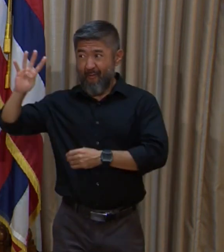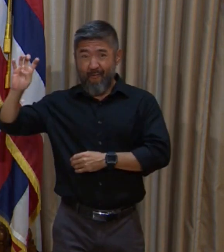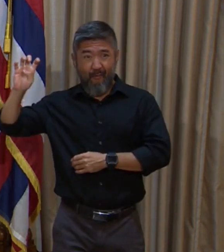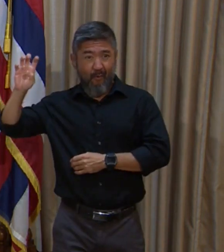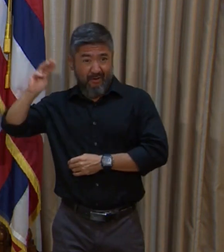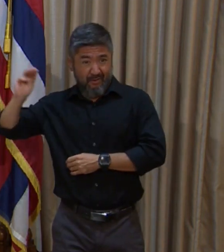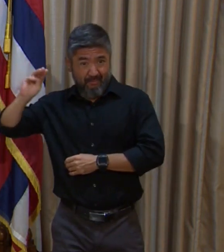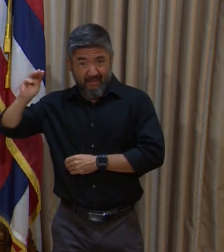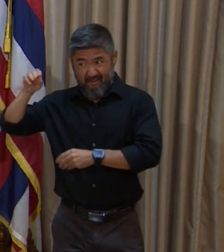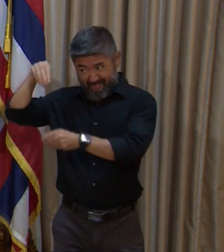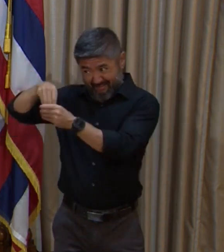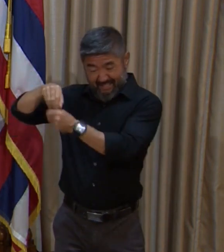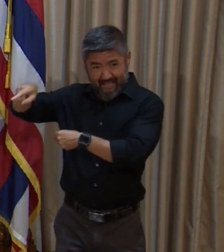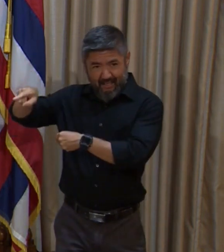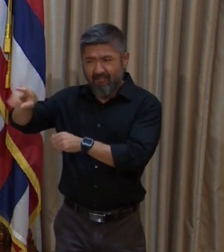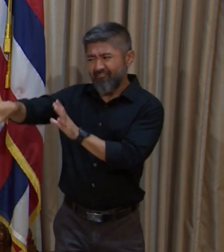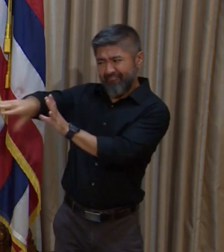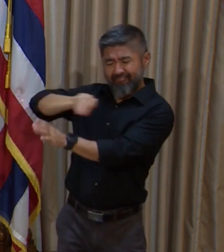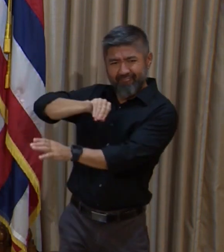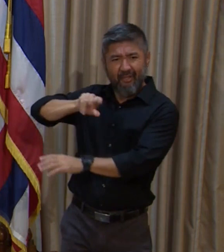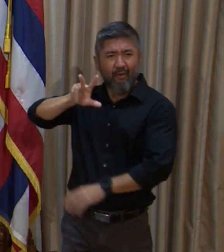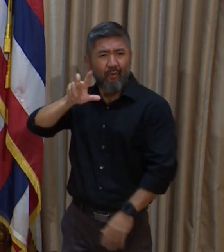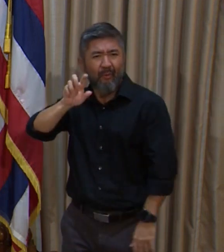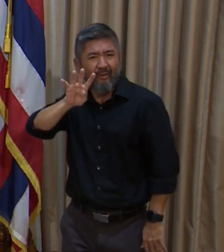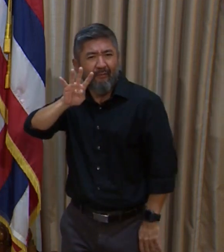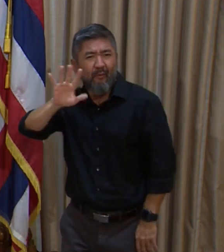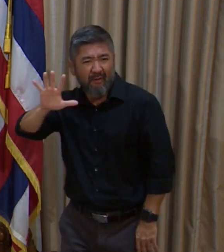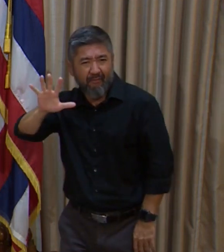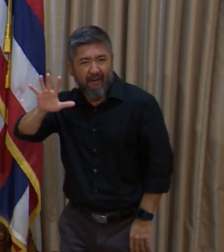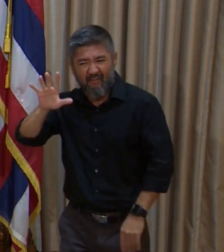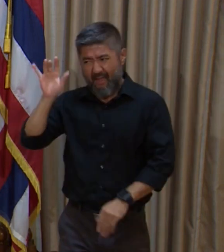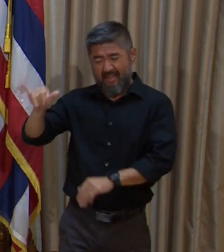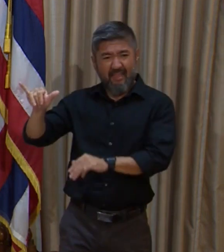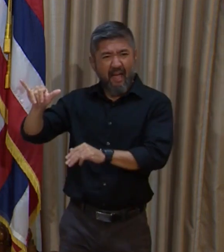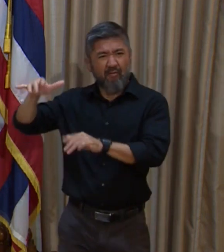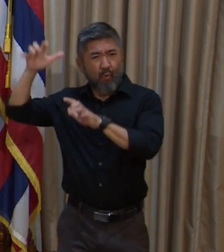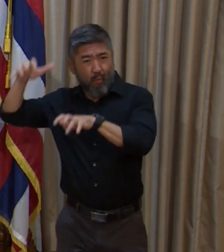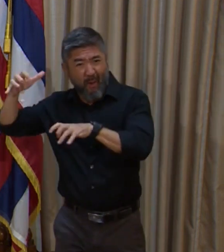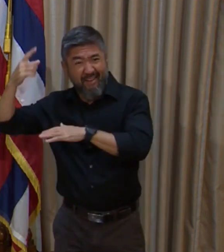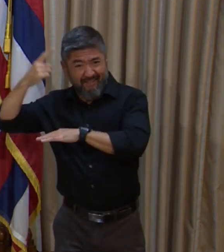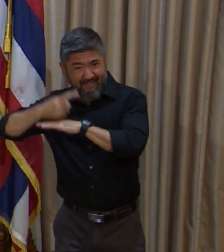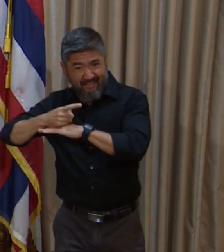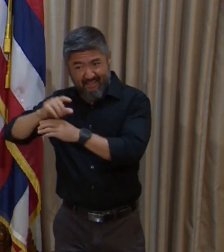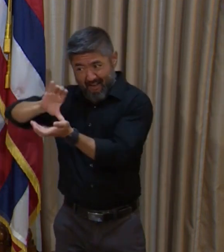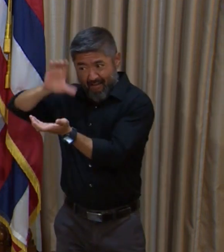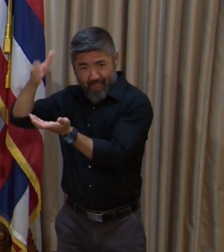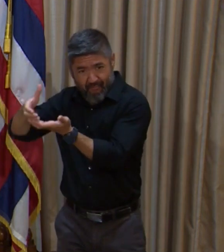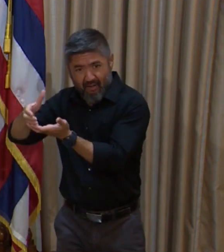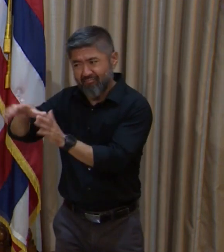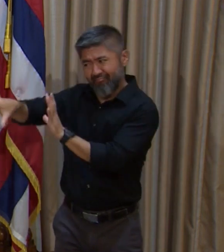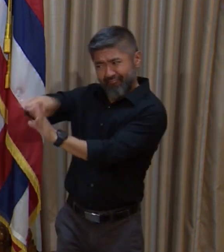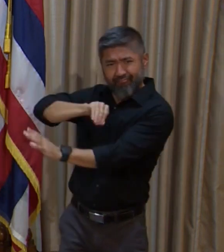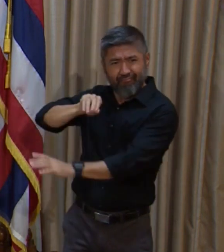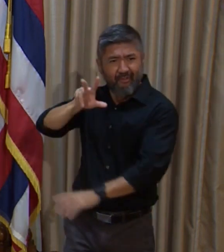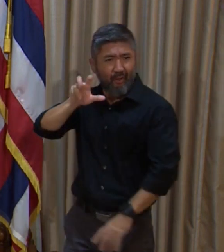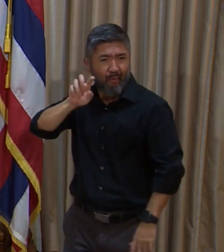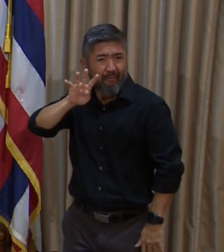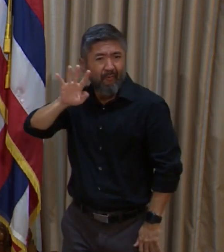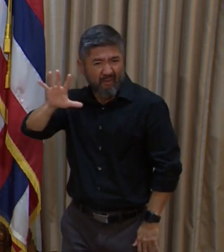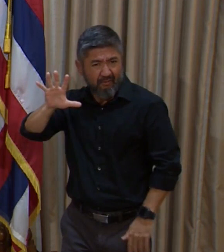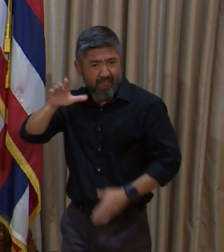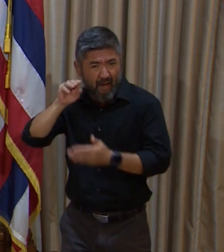that is in the current rainy day fund. In addition, they did suggest that we borrow